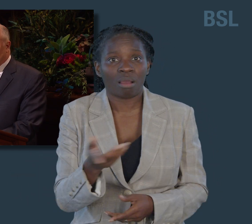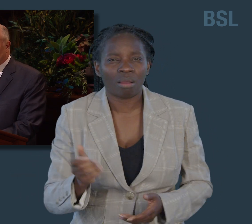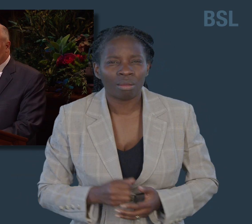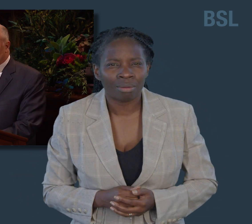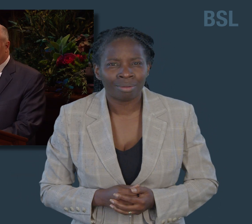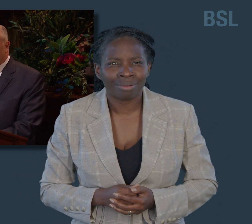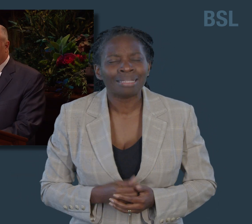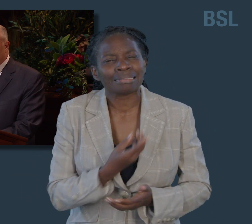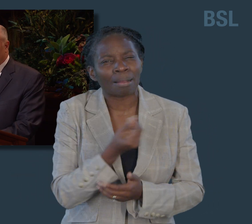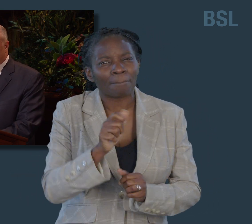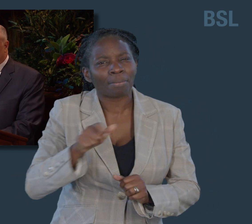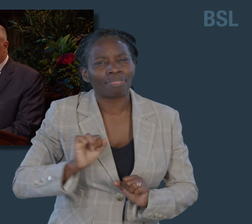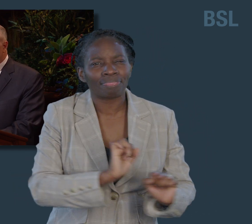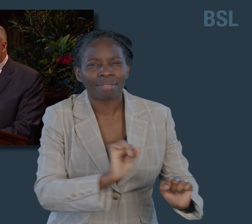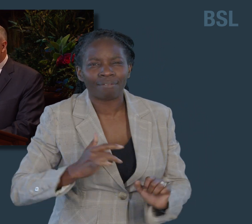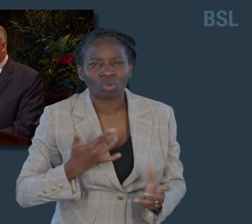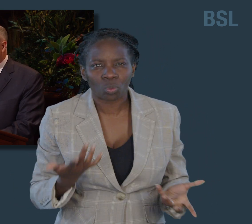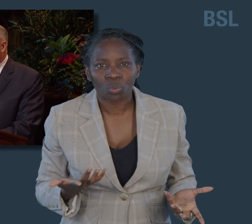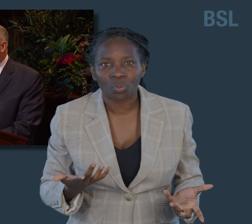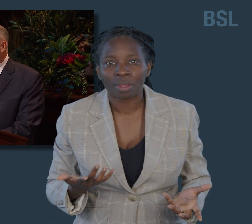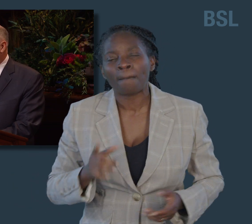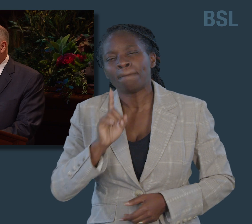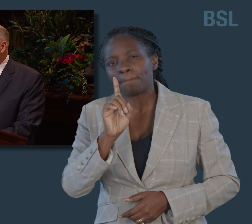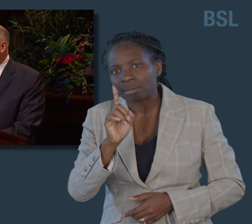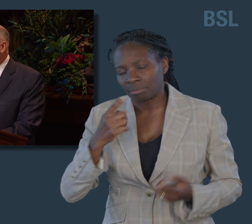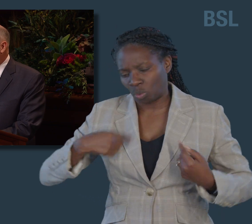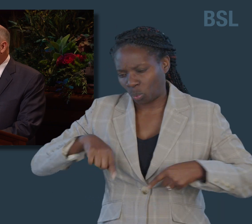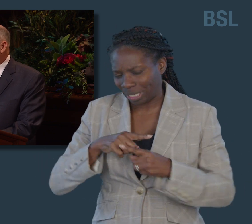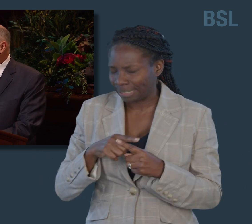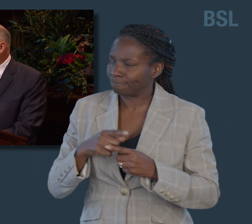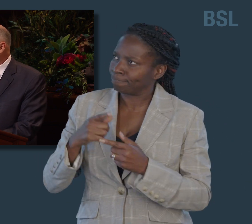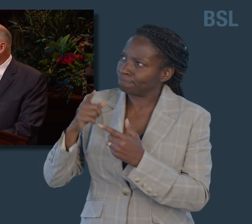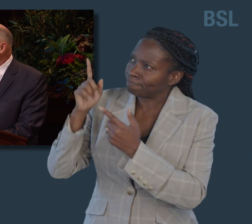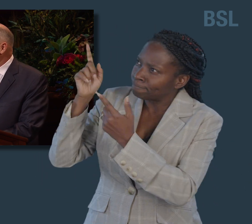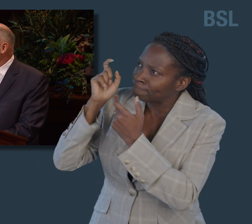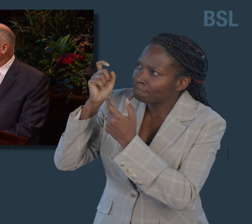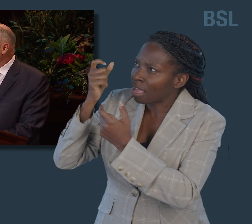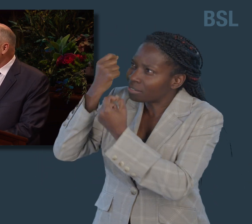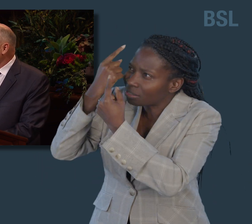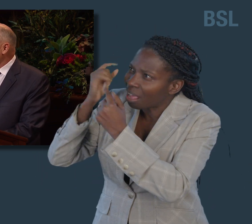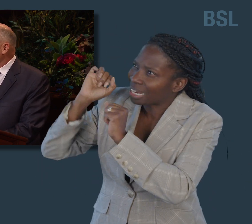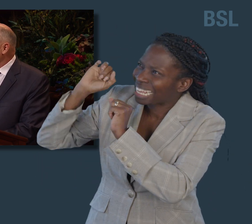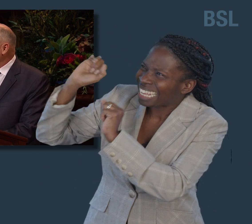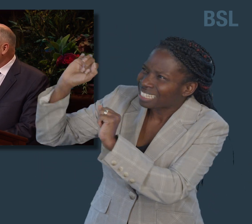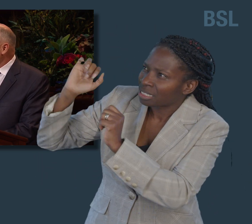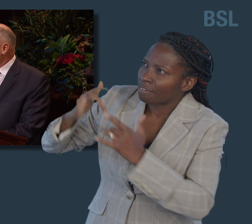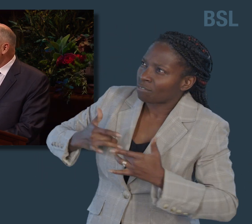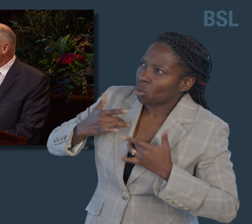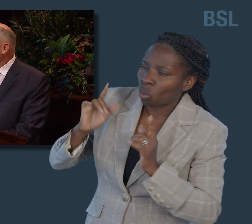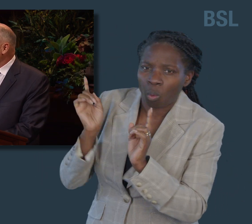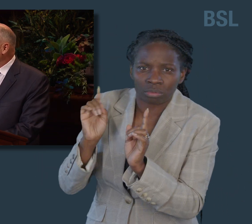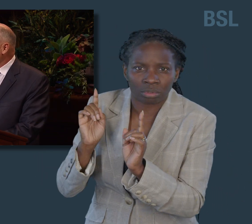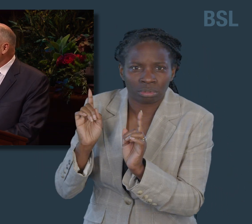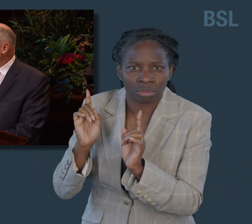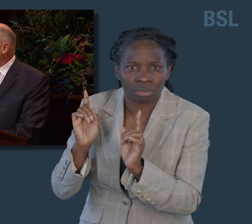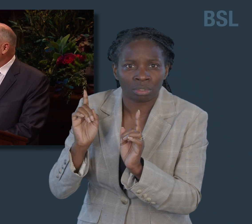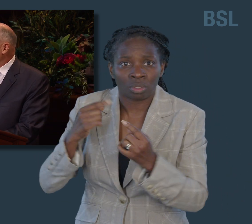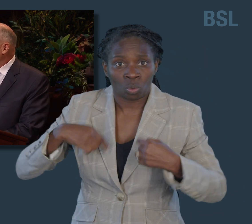understand and accept God's will, it is helpful to remember that the boundaries between right and wrong are not